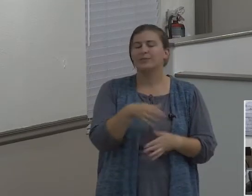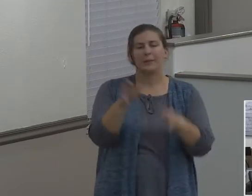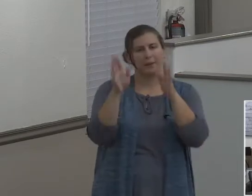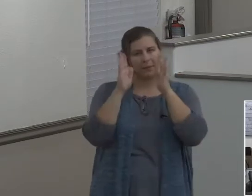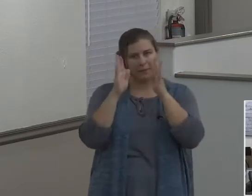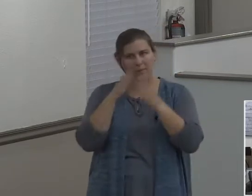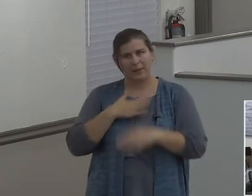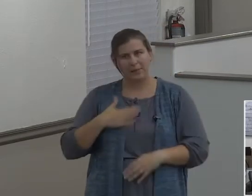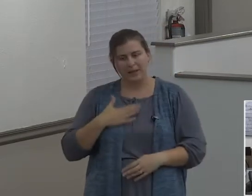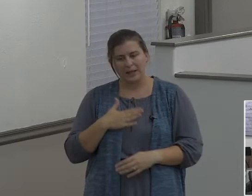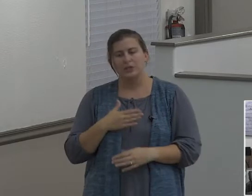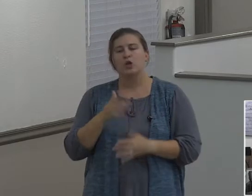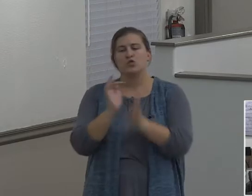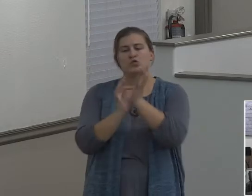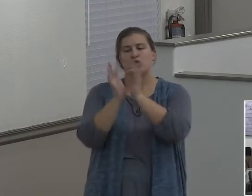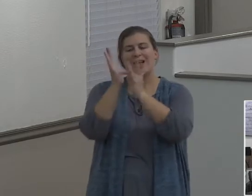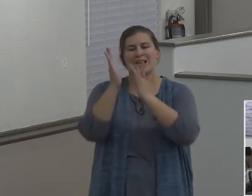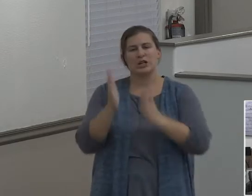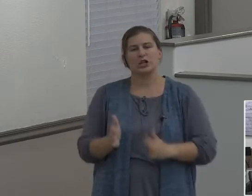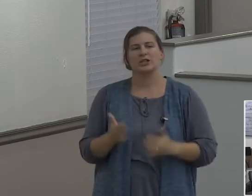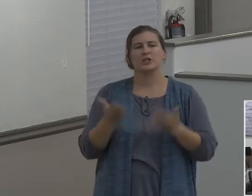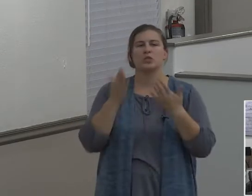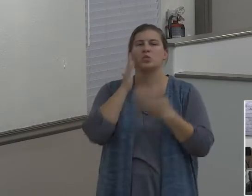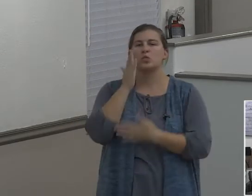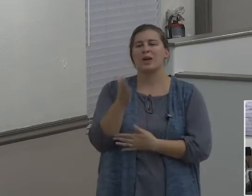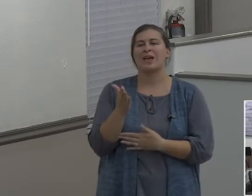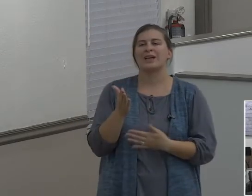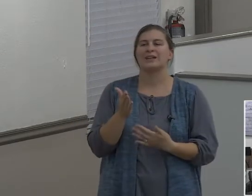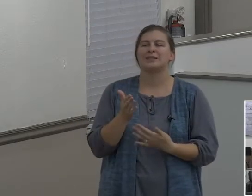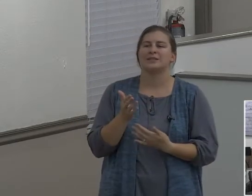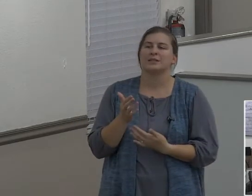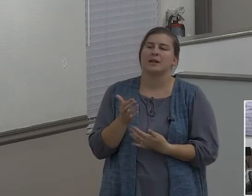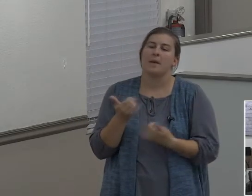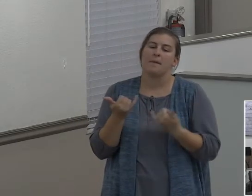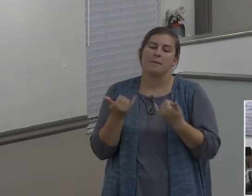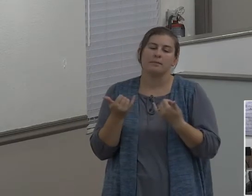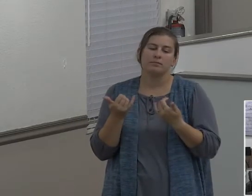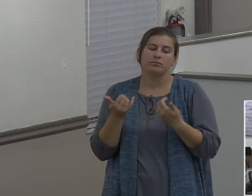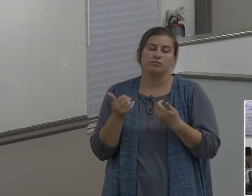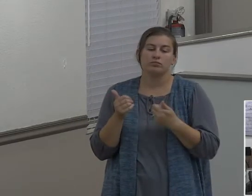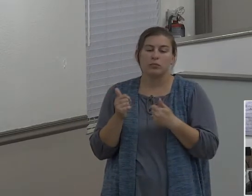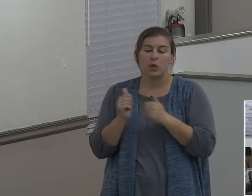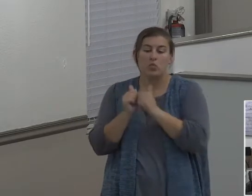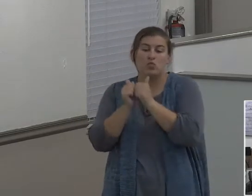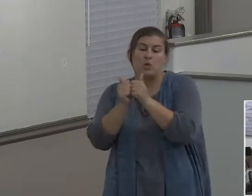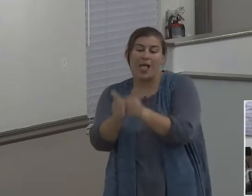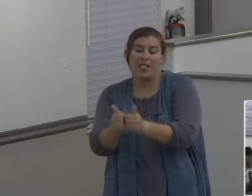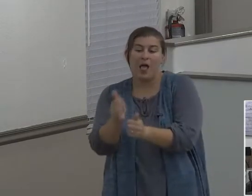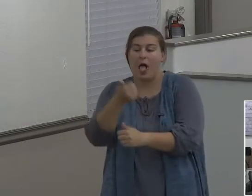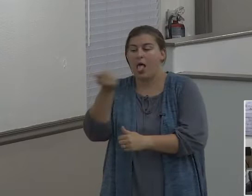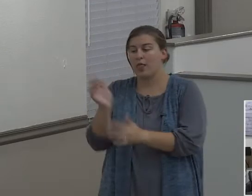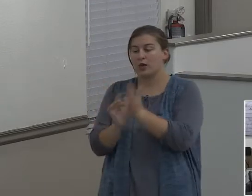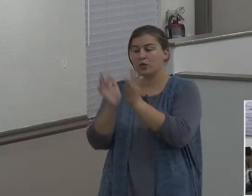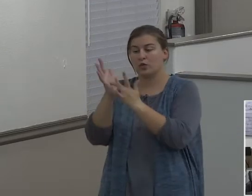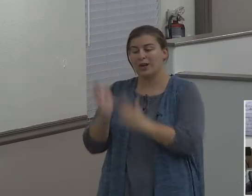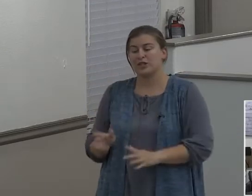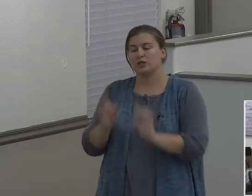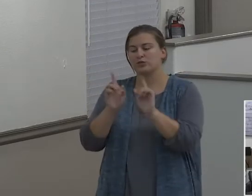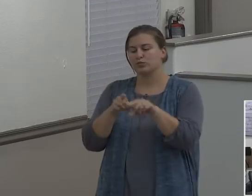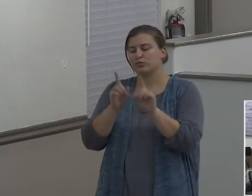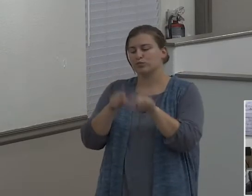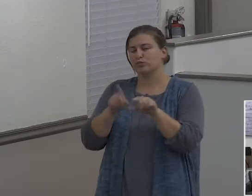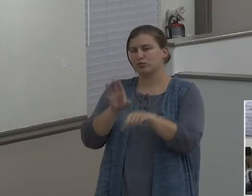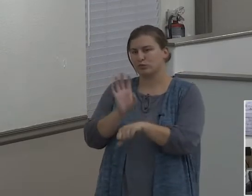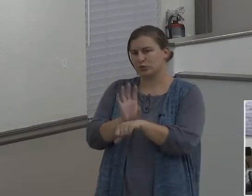will hang with other Christians. They'll go to church. As long as things